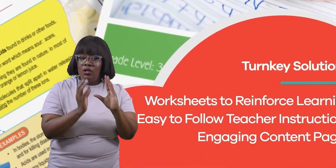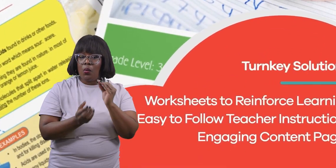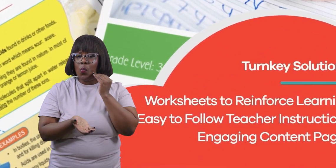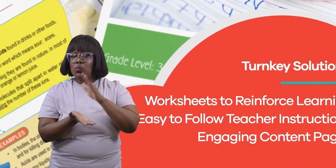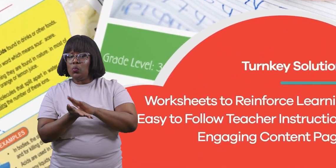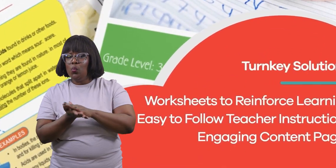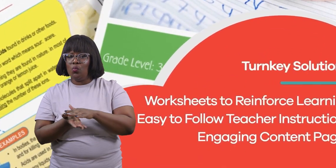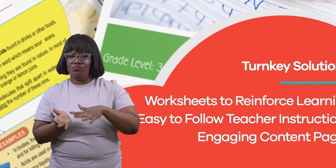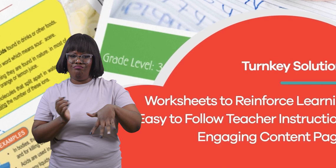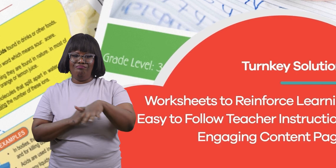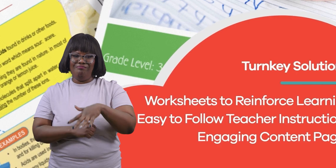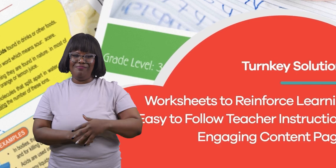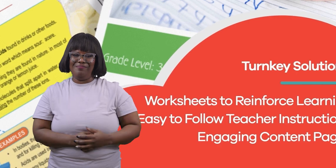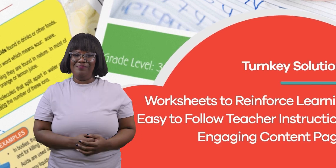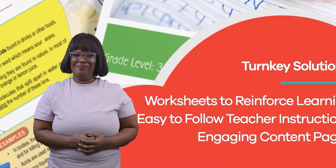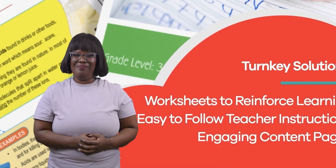teachers and homeschoolers